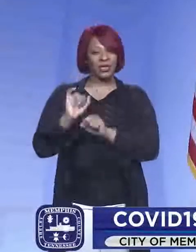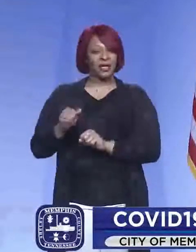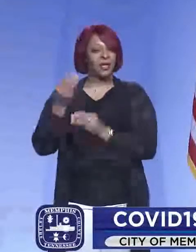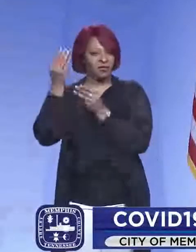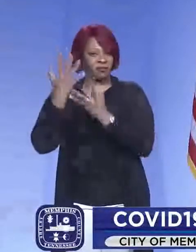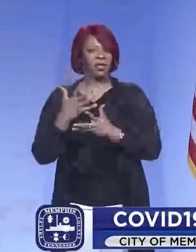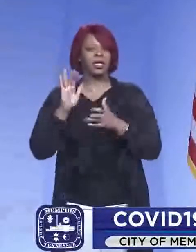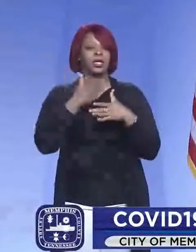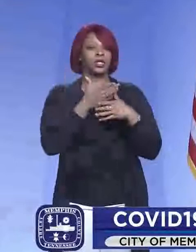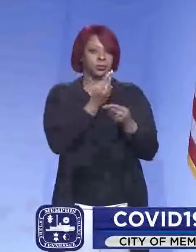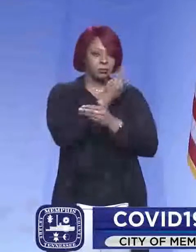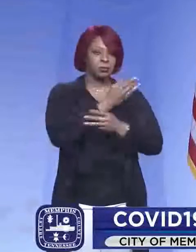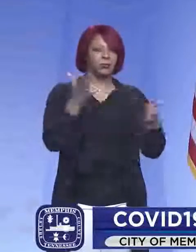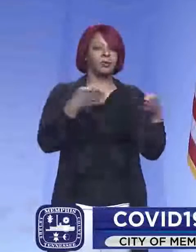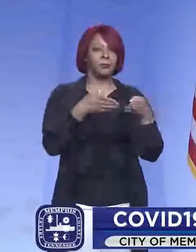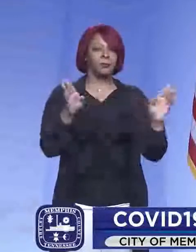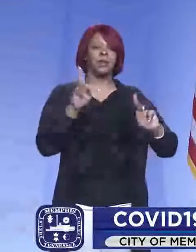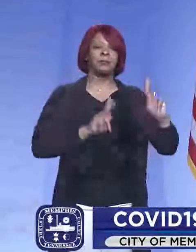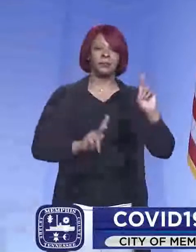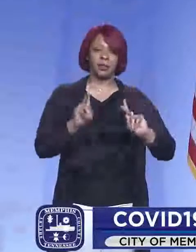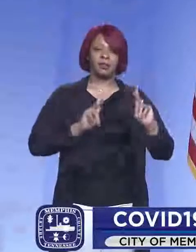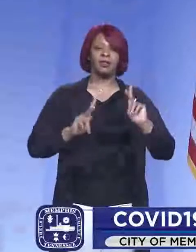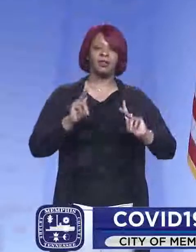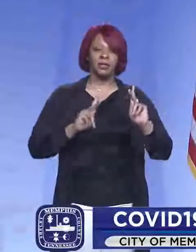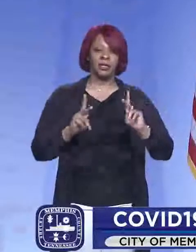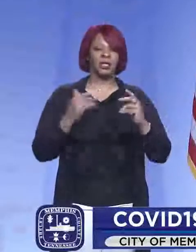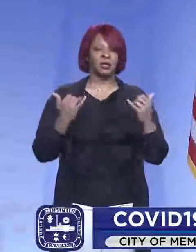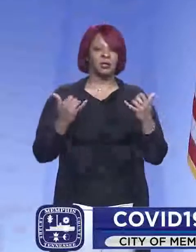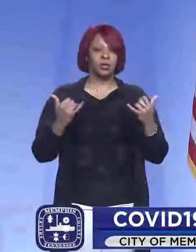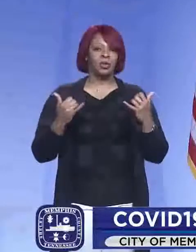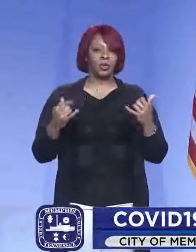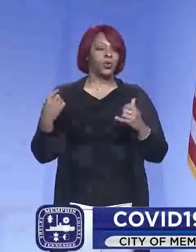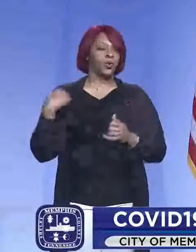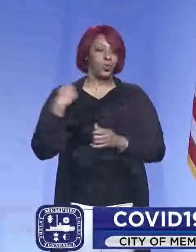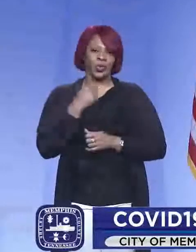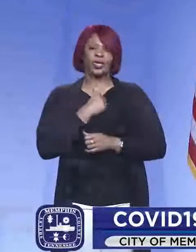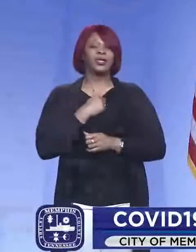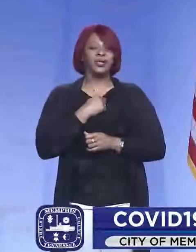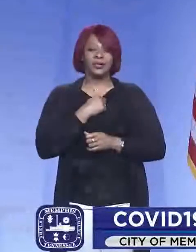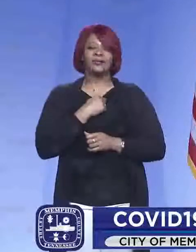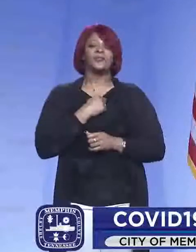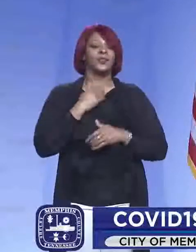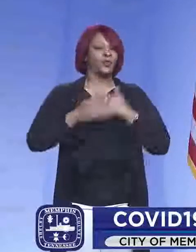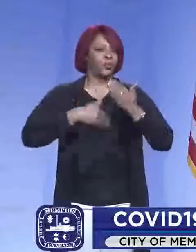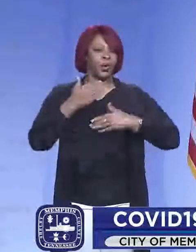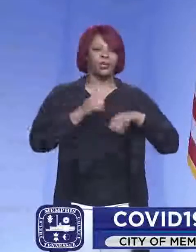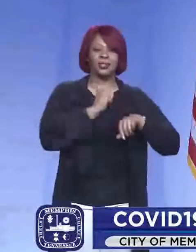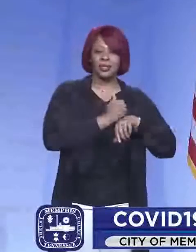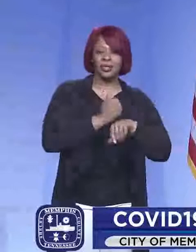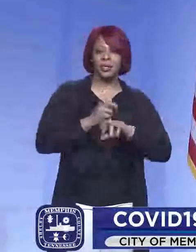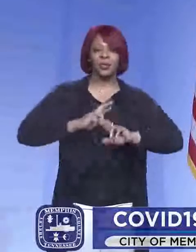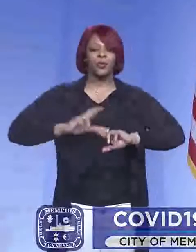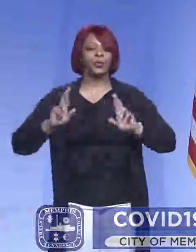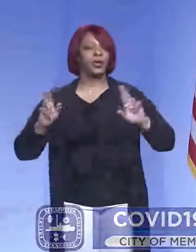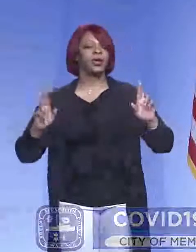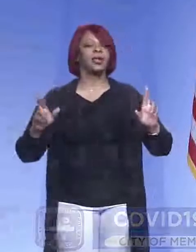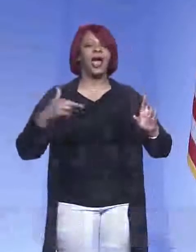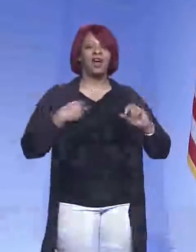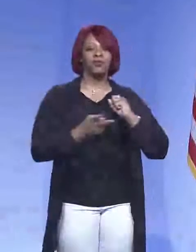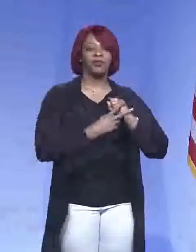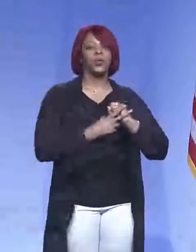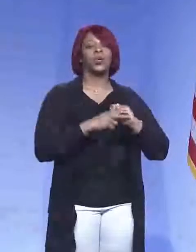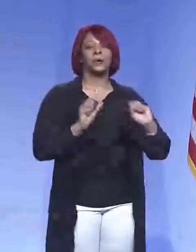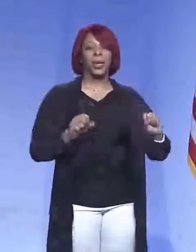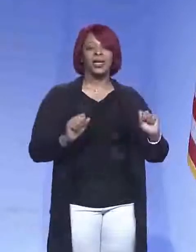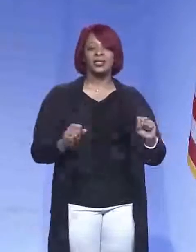information, we'll be able to share that with the public. And, uh, at this point, we're just, uh, getting the processes in place and making sure that we have the storage capacity,